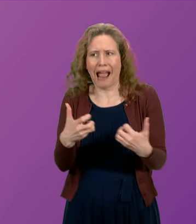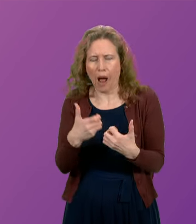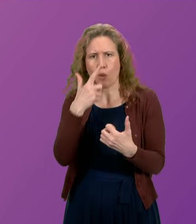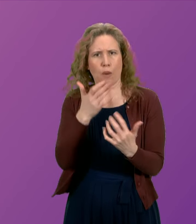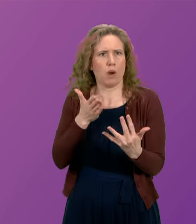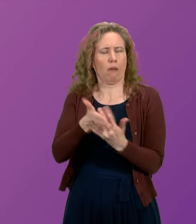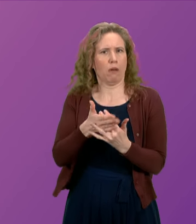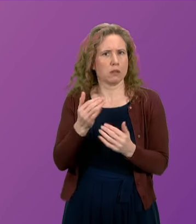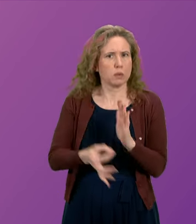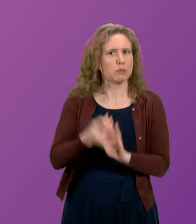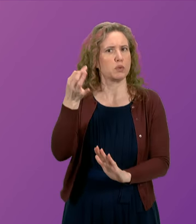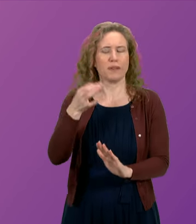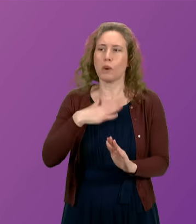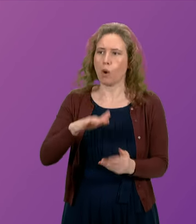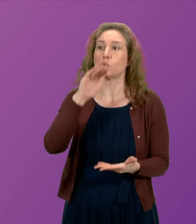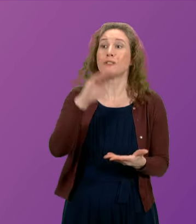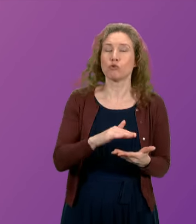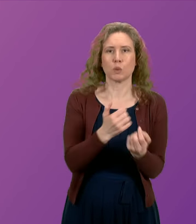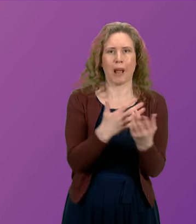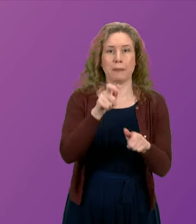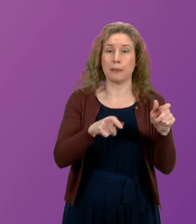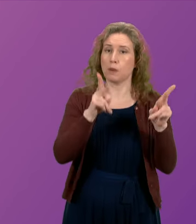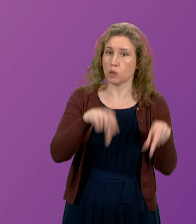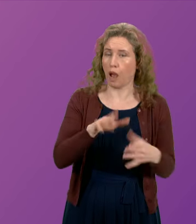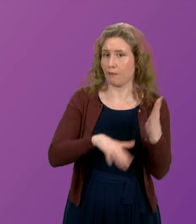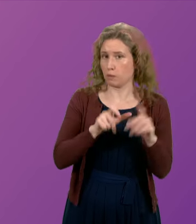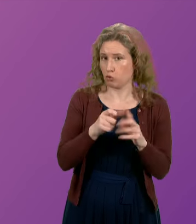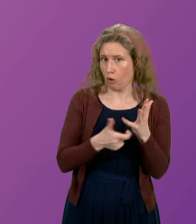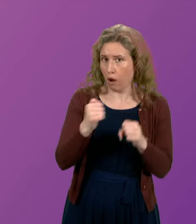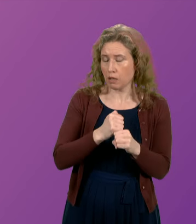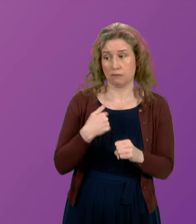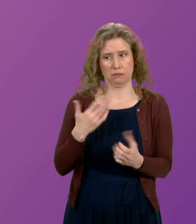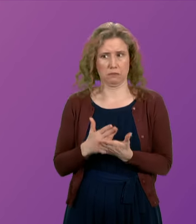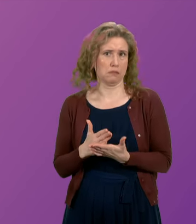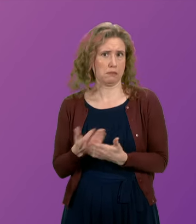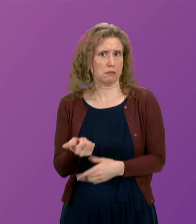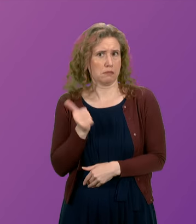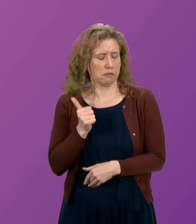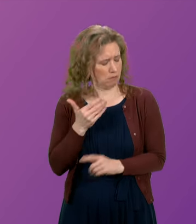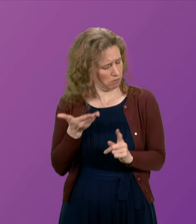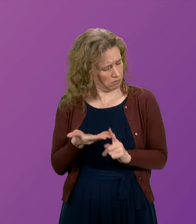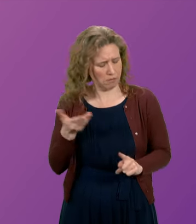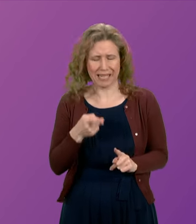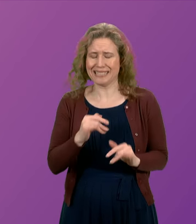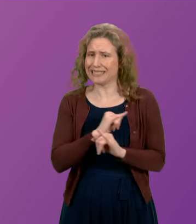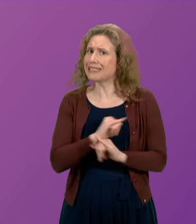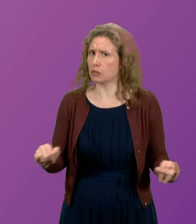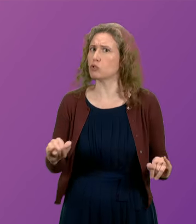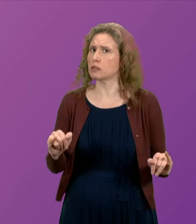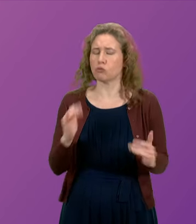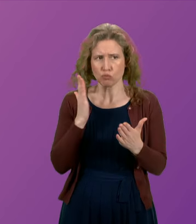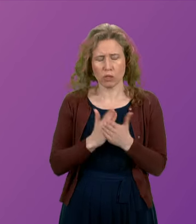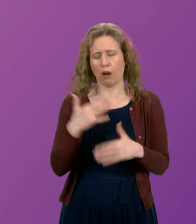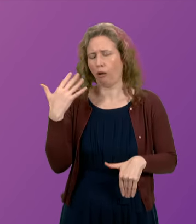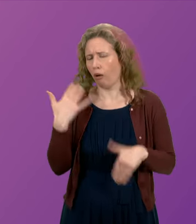reduce drugs deaths because I acknowledge the severity and the seriousness of the harm that it has caused to